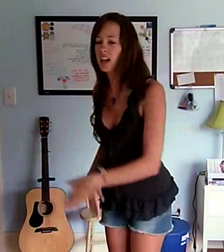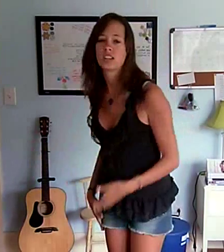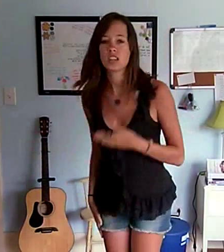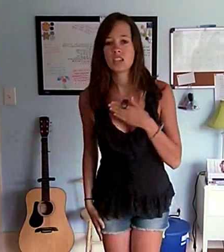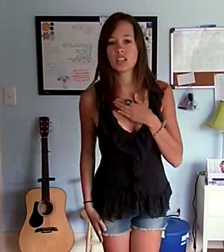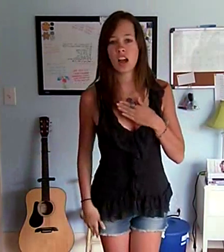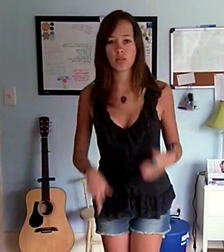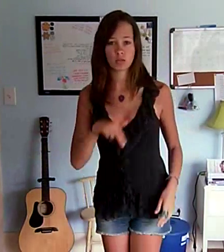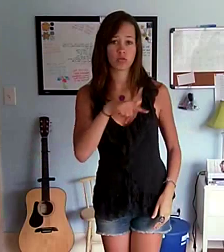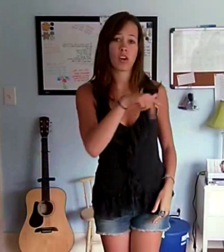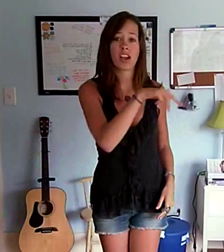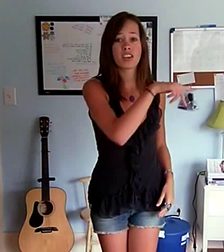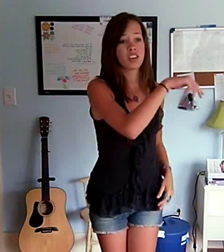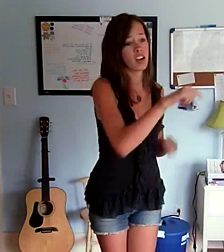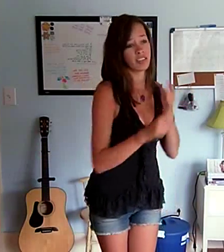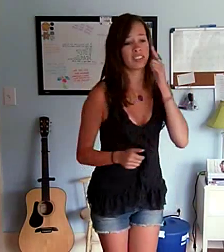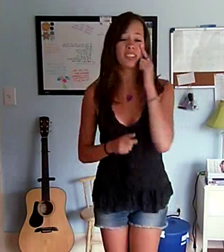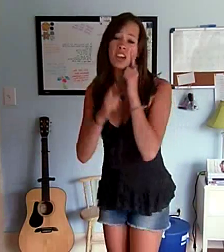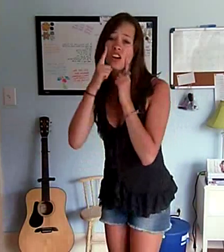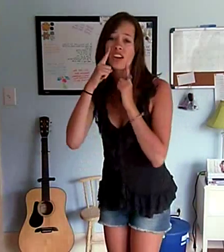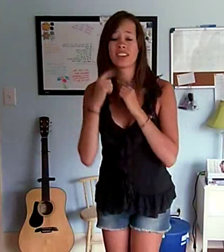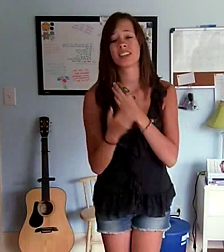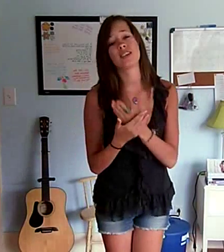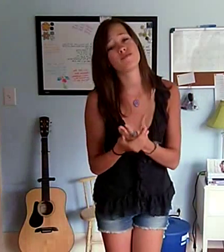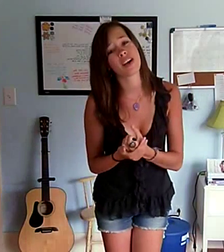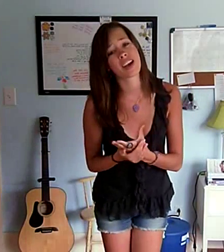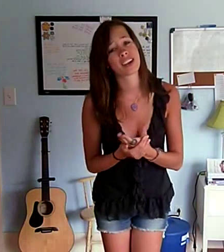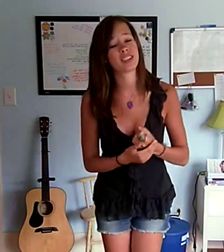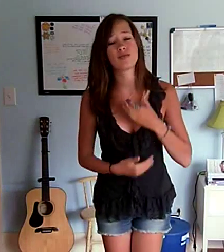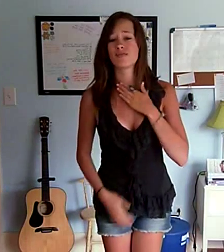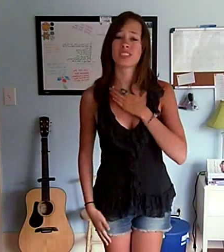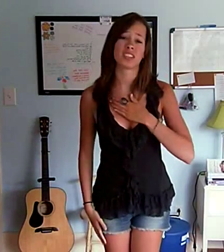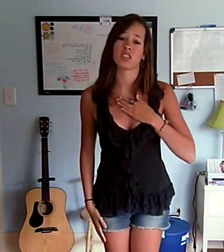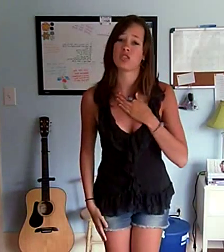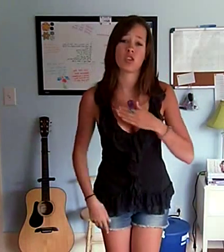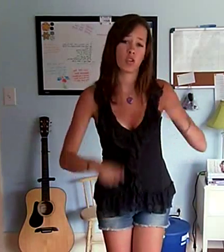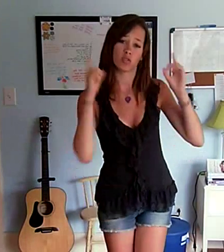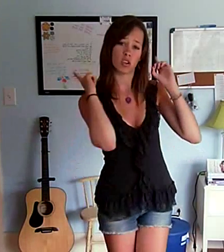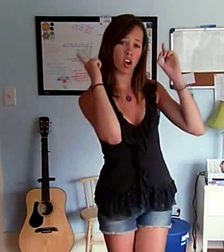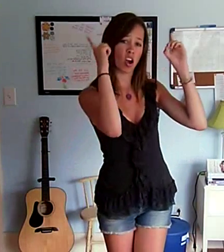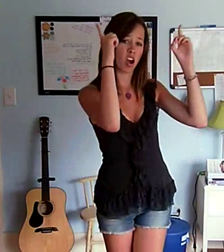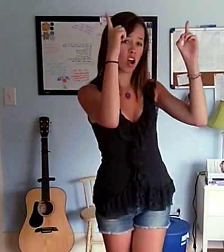And I was crying on the staircase Begging you please don't go